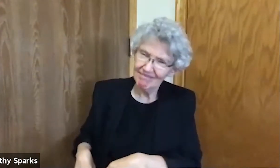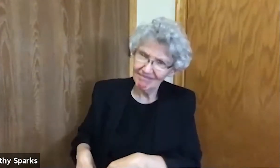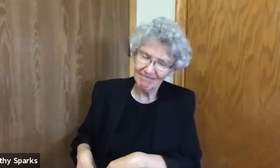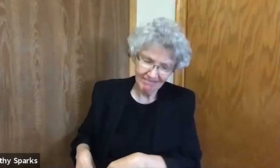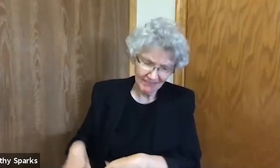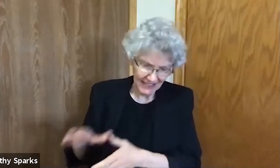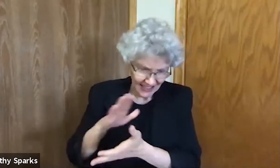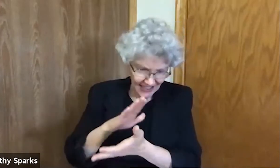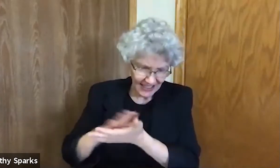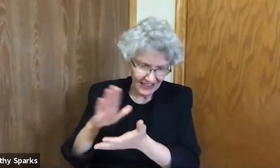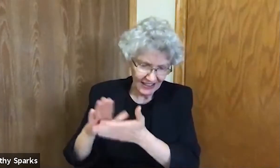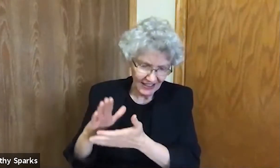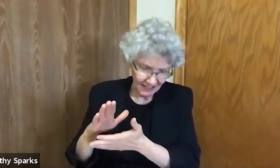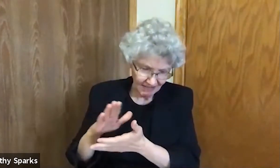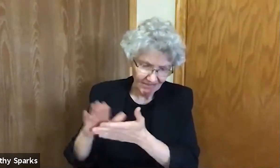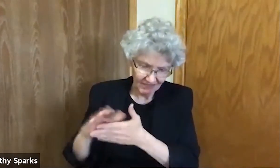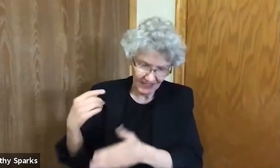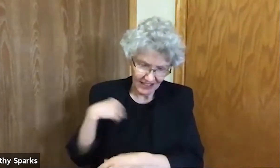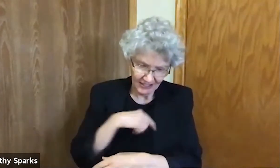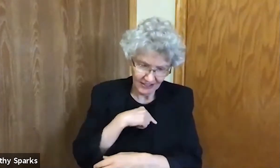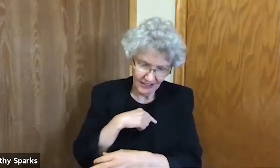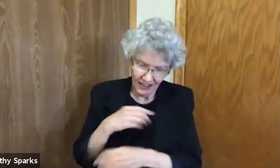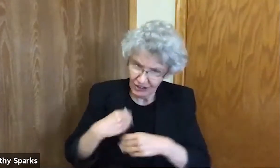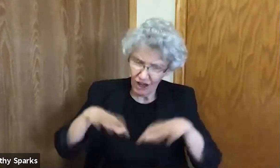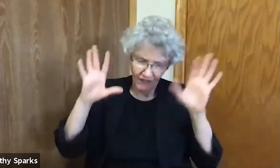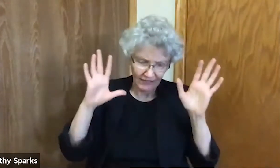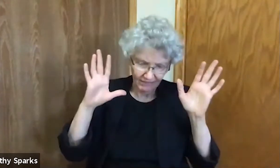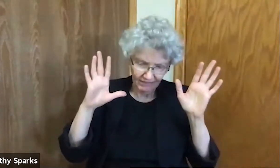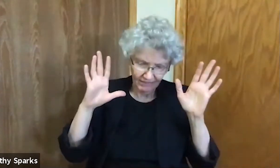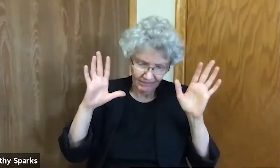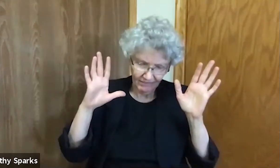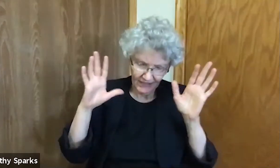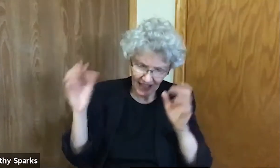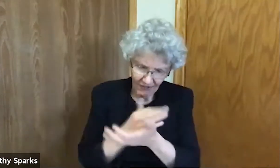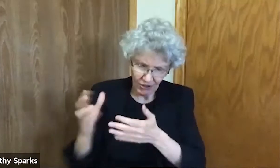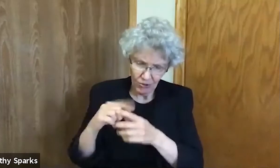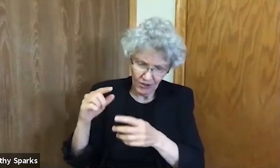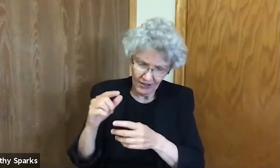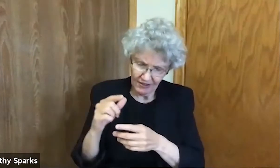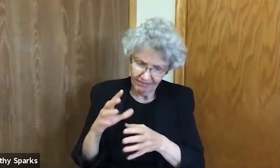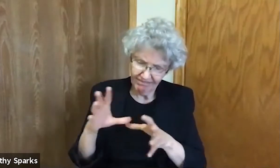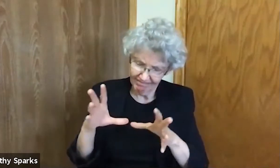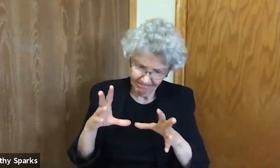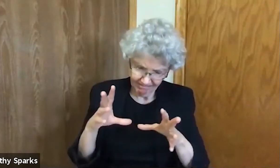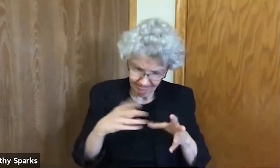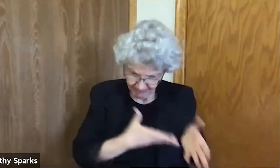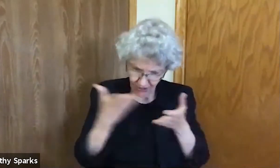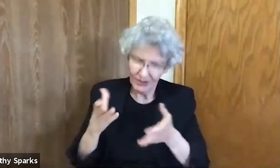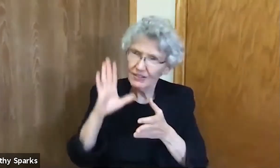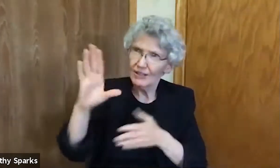Jesus Christ sanctifies us. And sacrificed everything. To